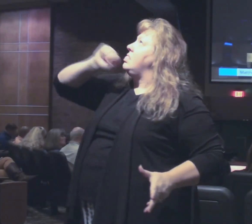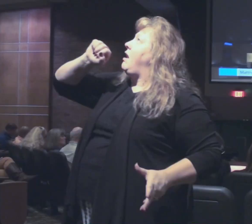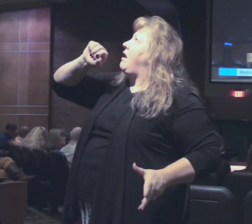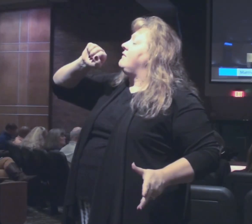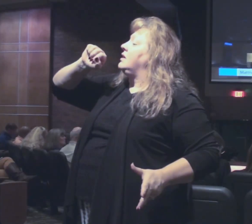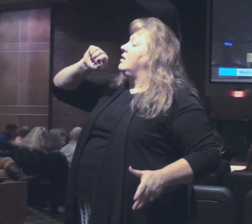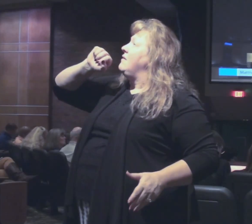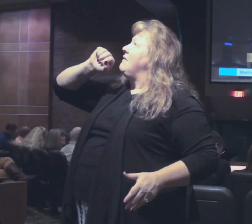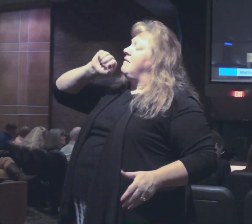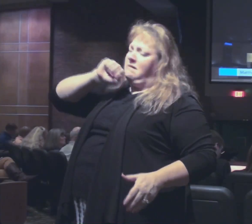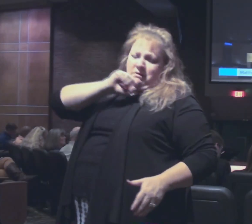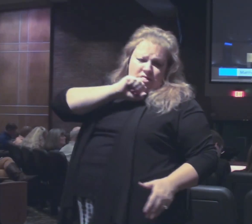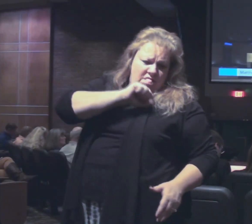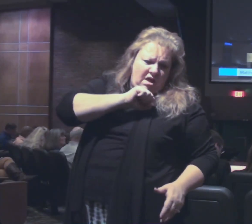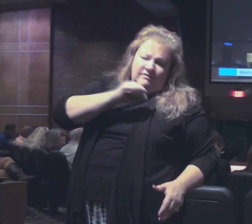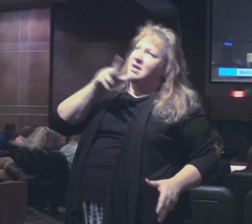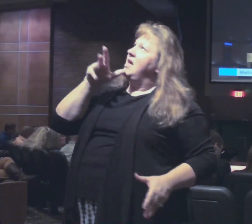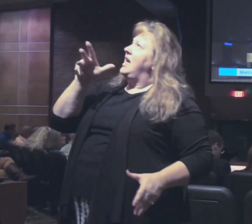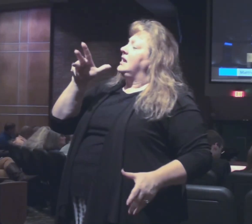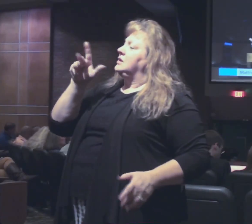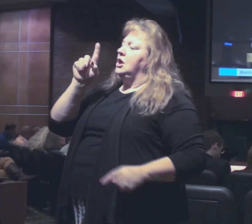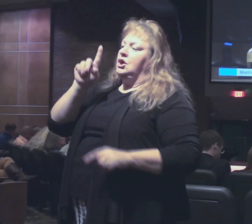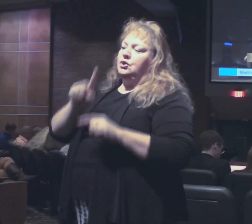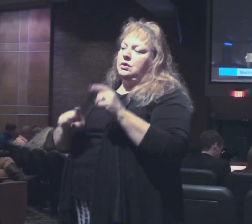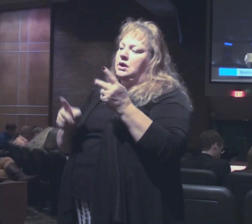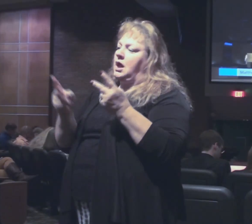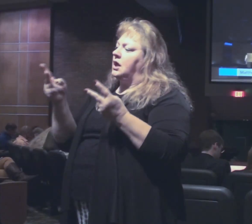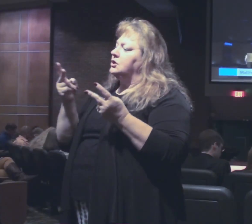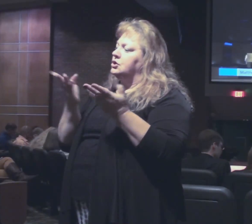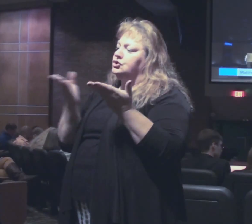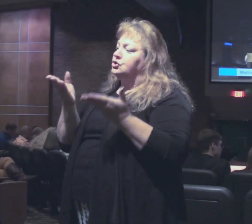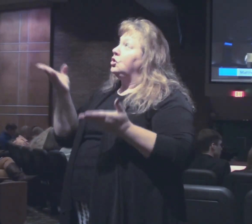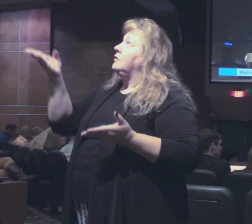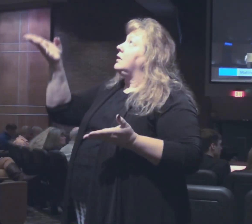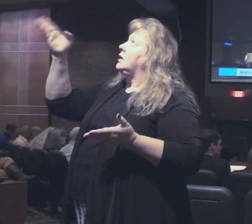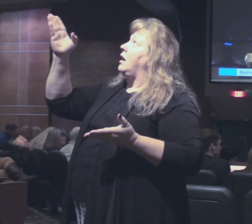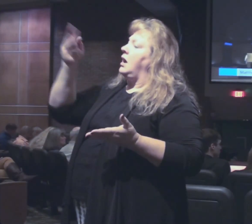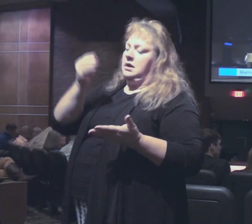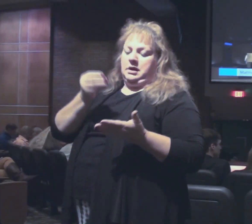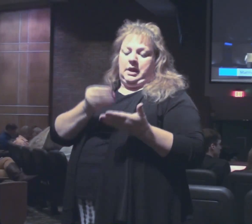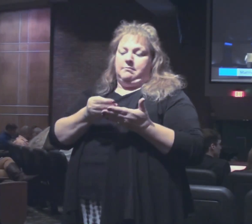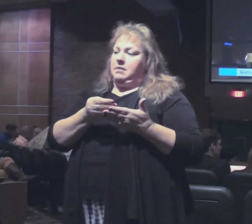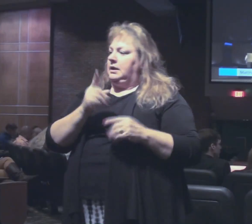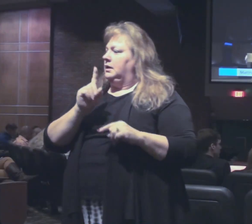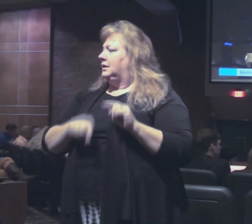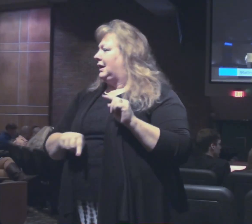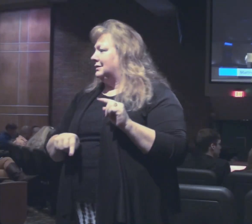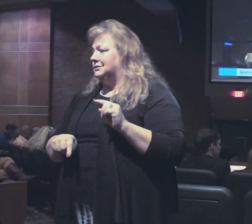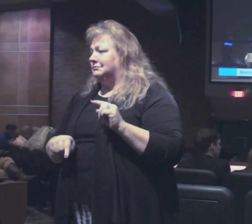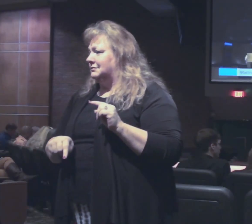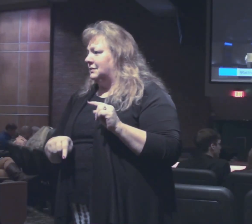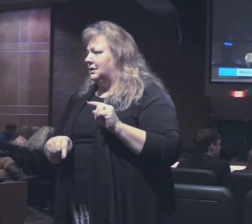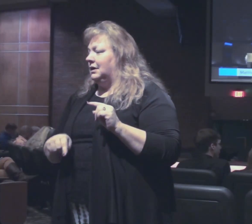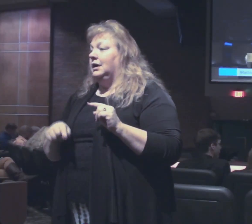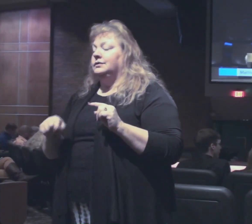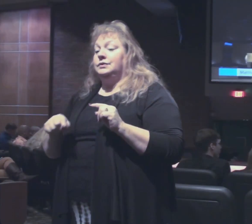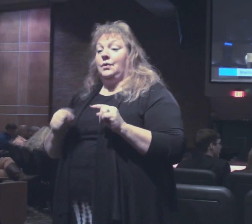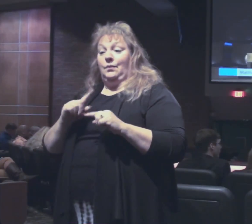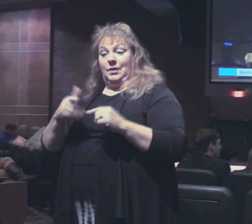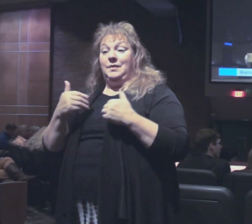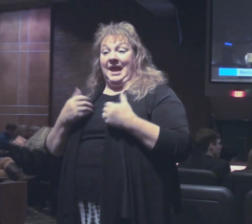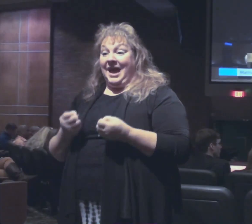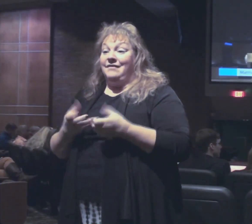He'll be devoted to the one and despise the other. You cannot serve God and wealth. So in our prosperity, we are warned.